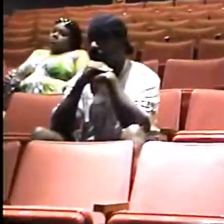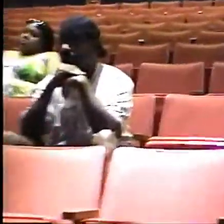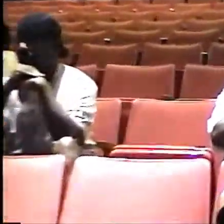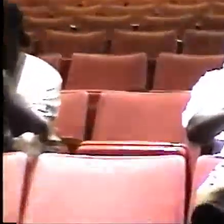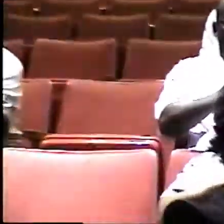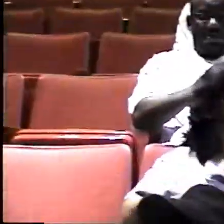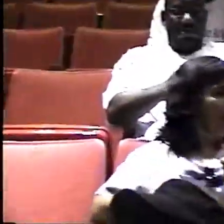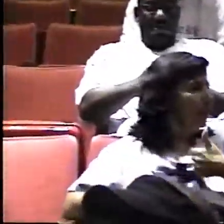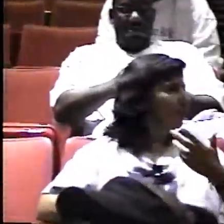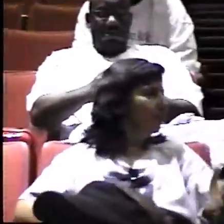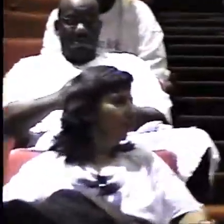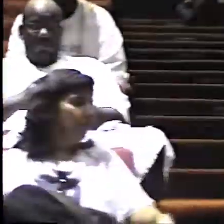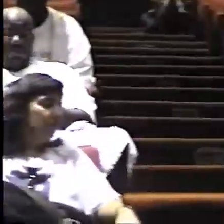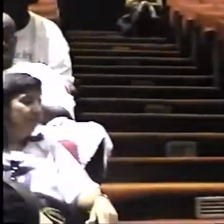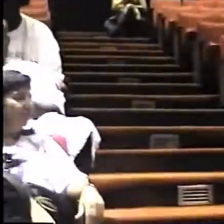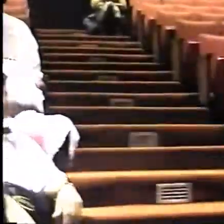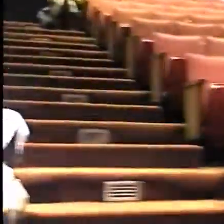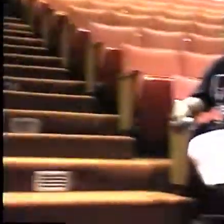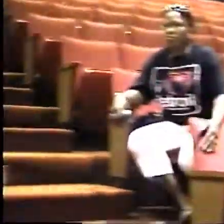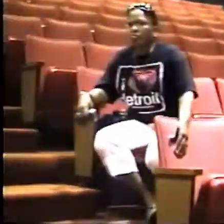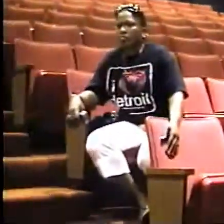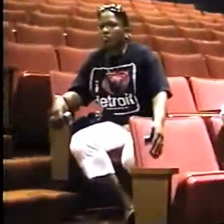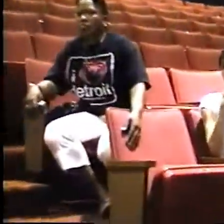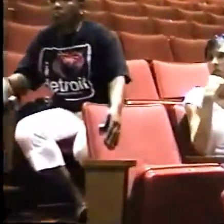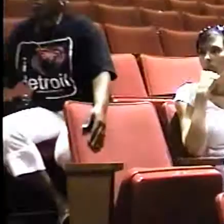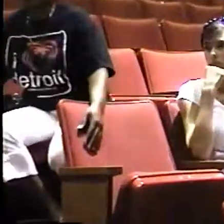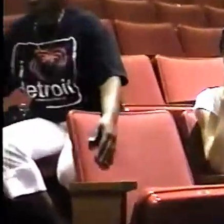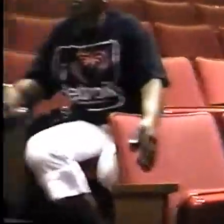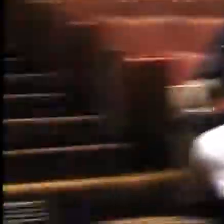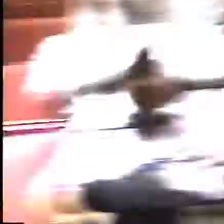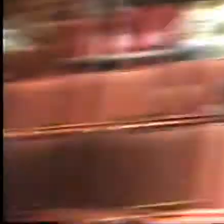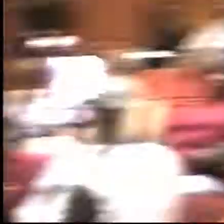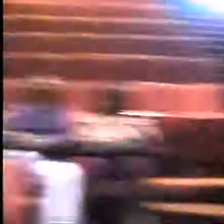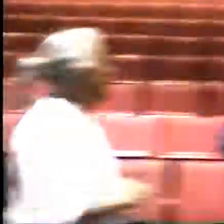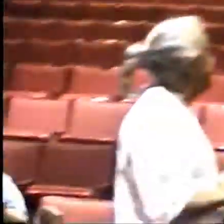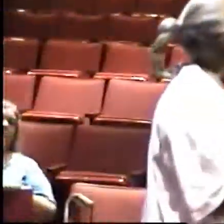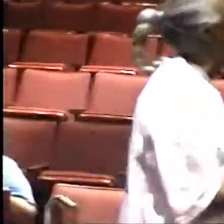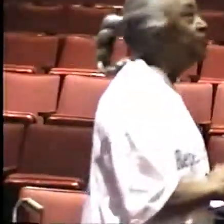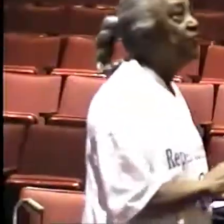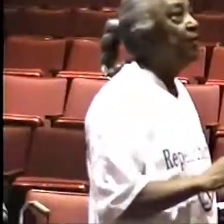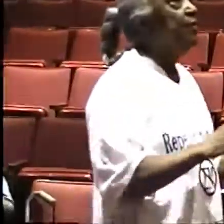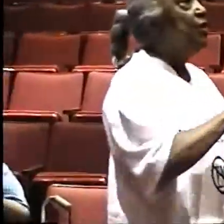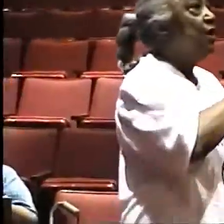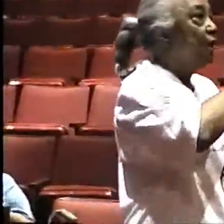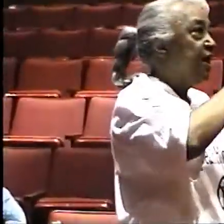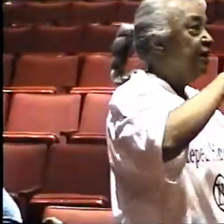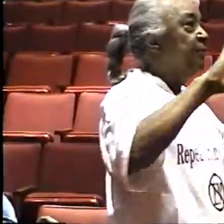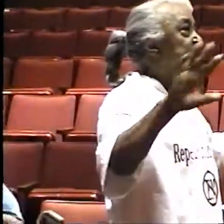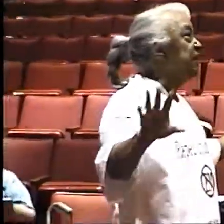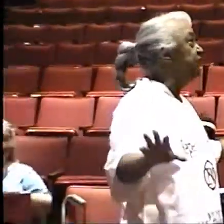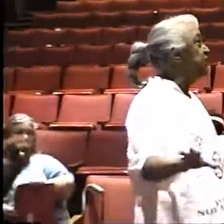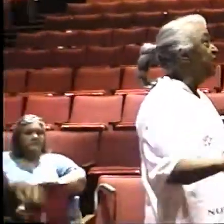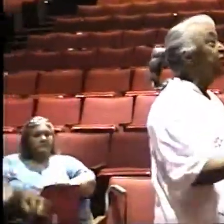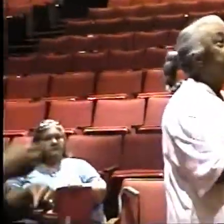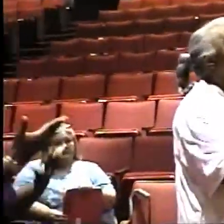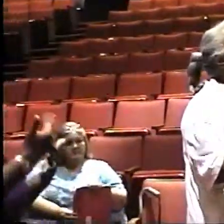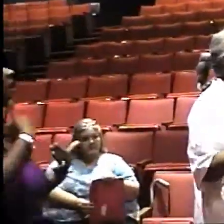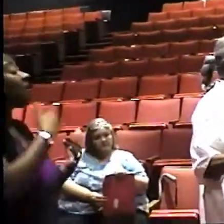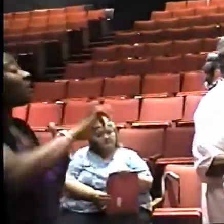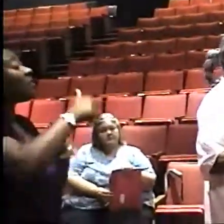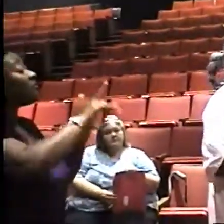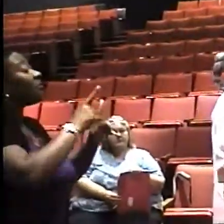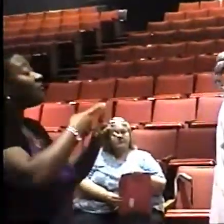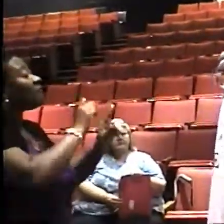in. We may have people from the Civil Rights Commission. We may have people from any of the other